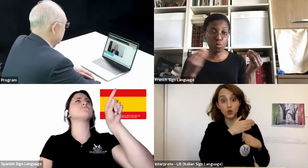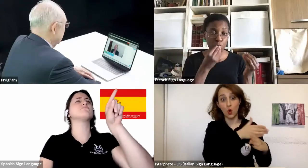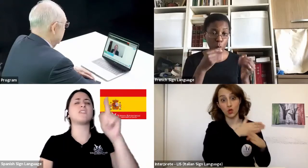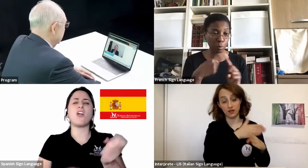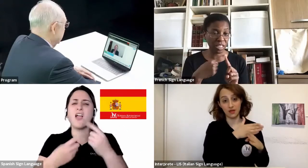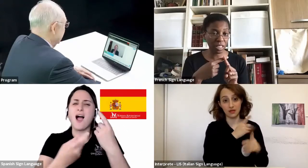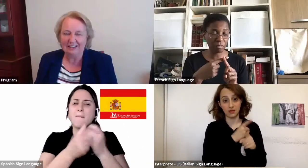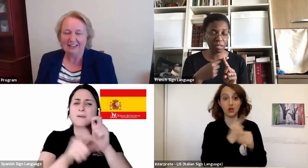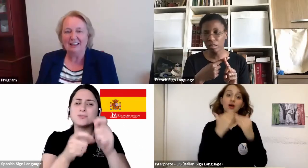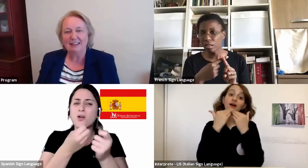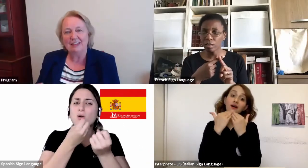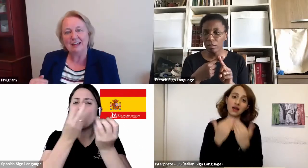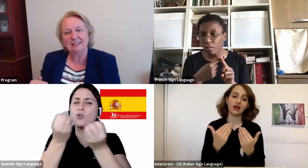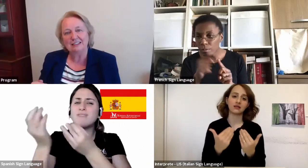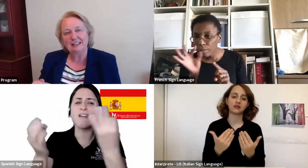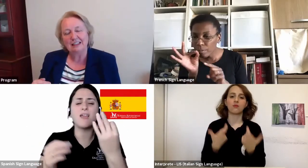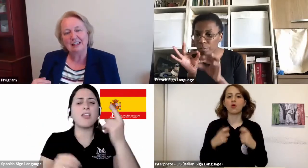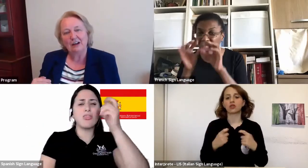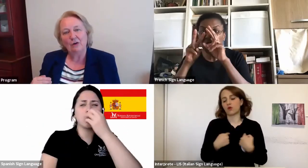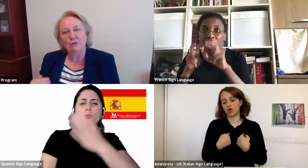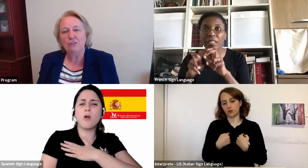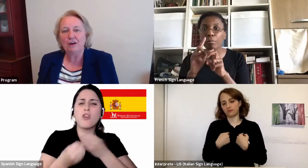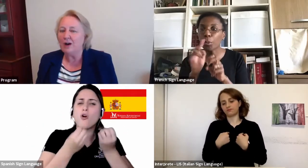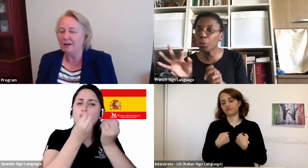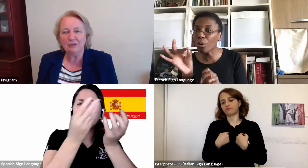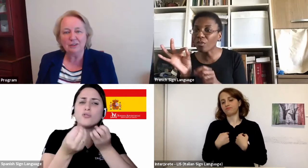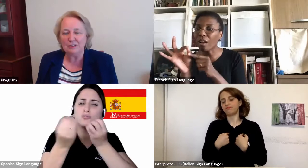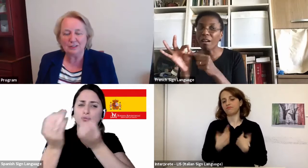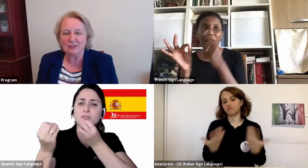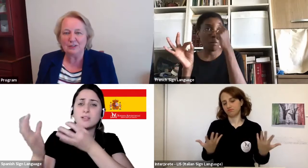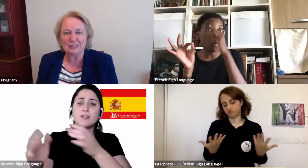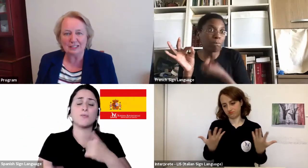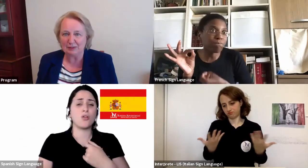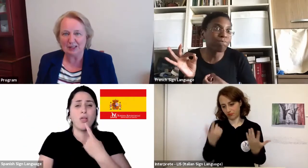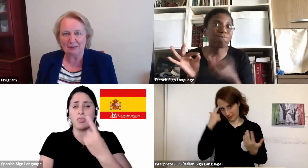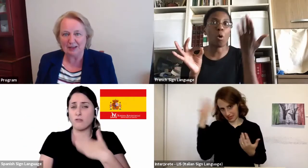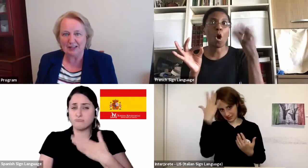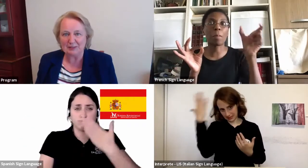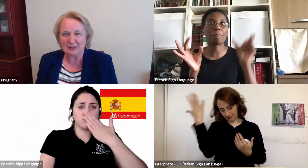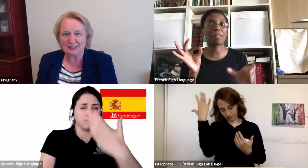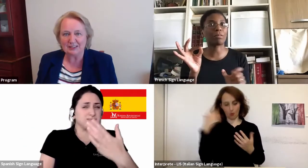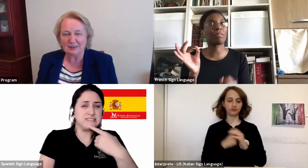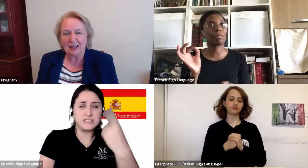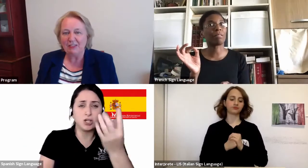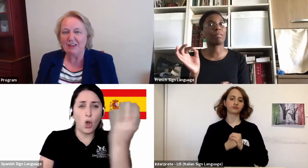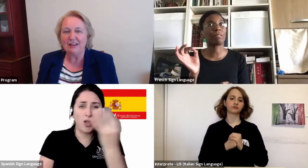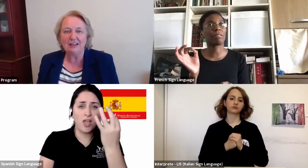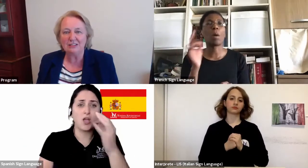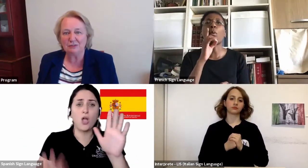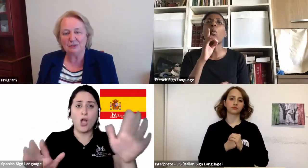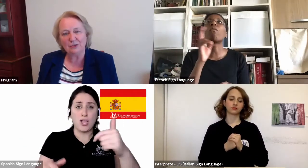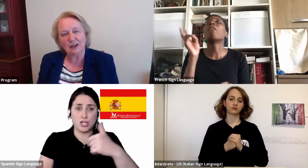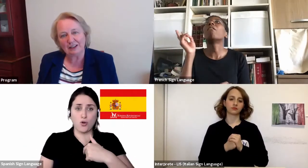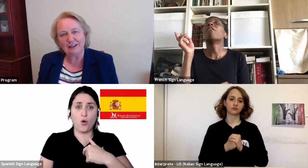honestly say that although I would not choose to live without my husband, the